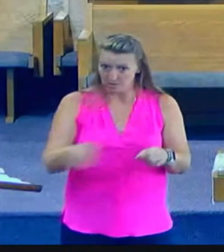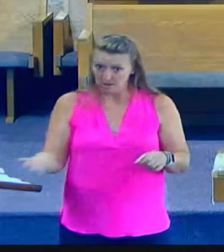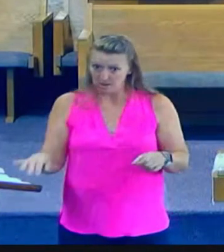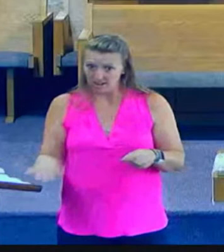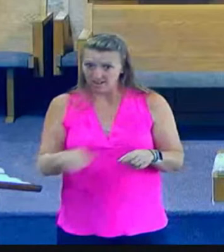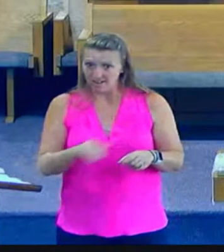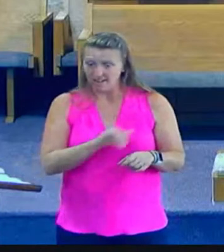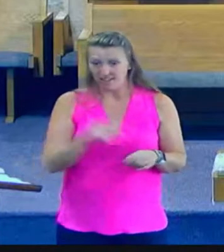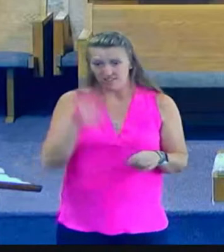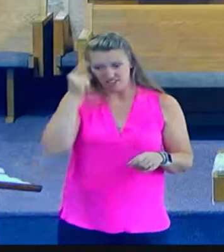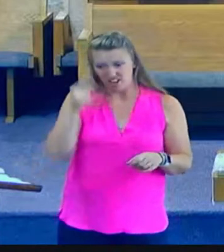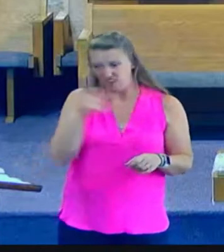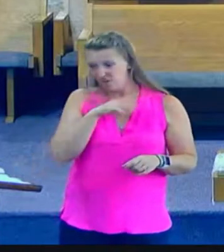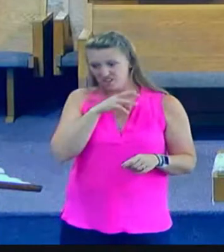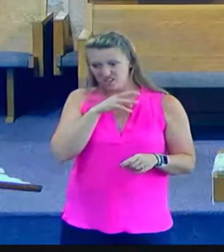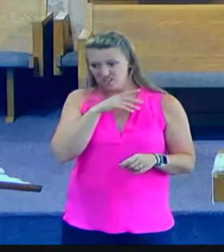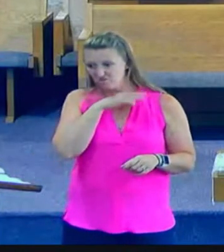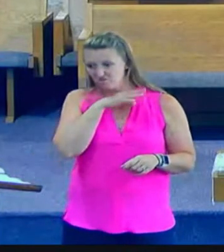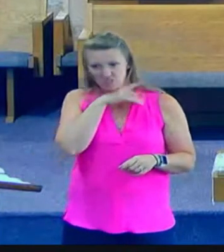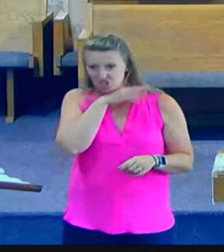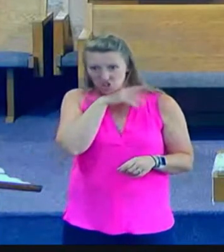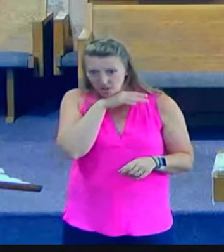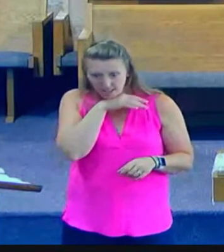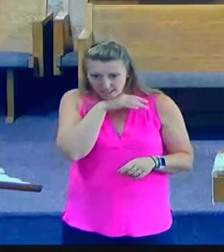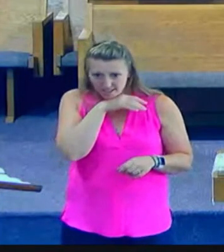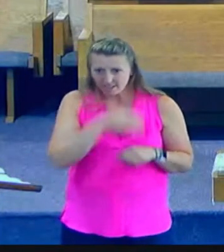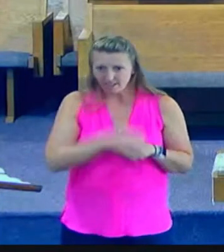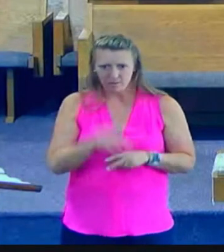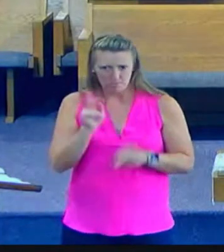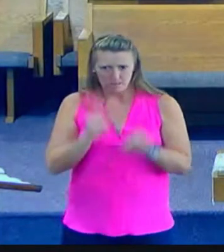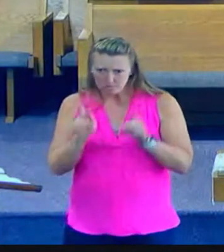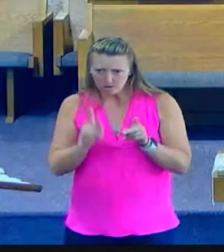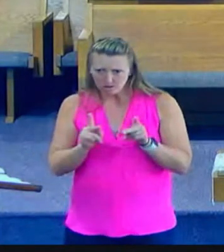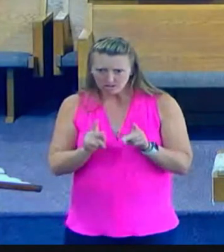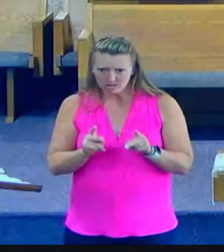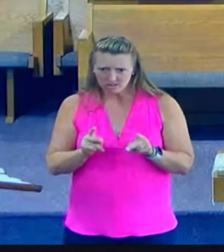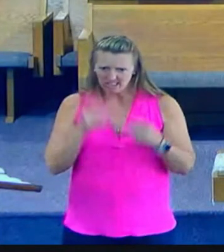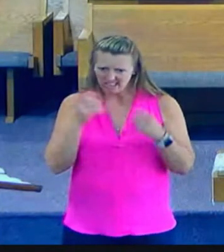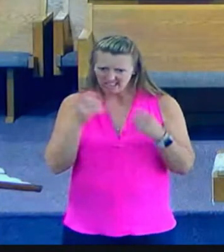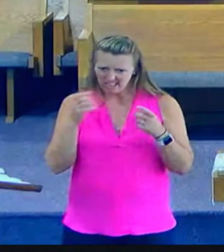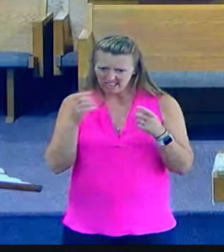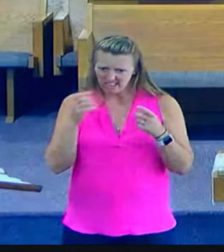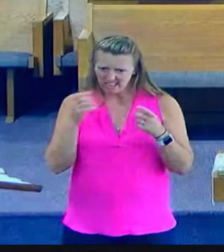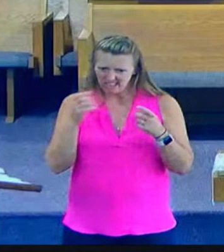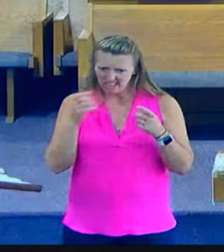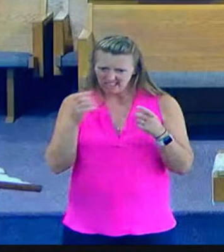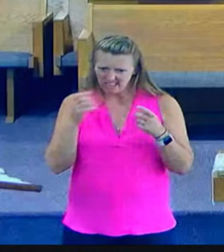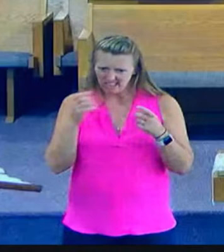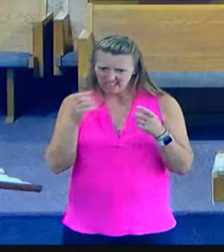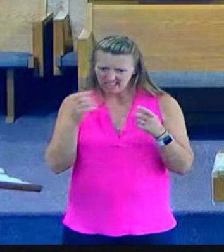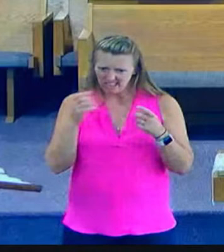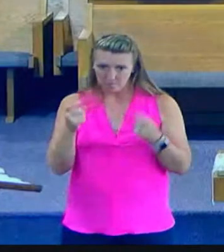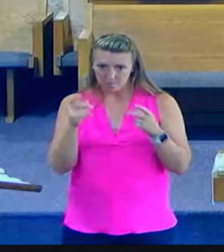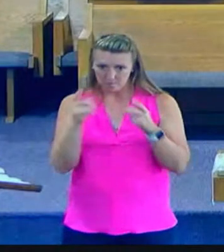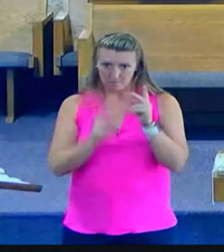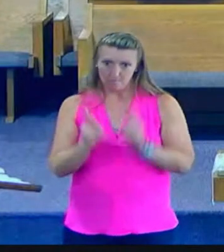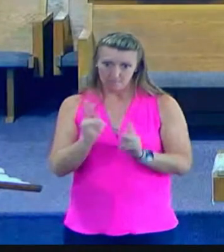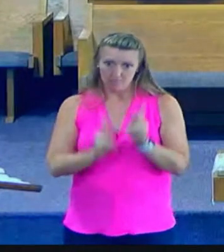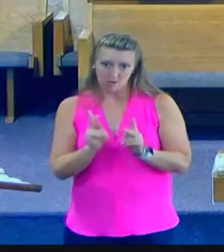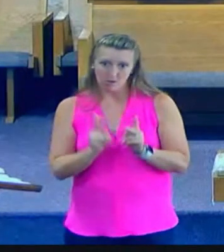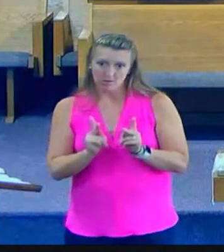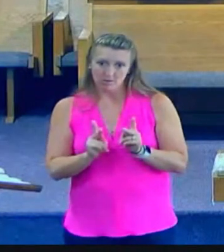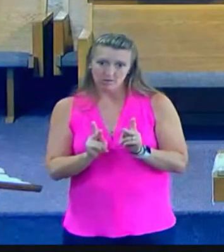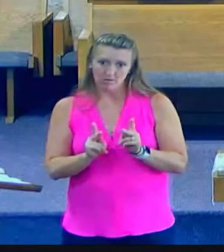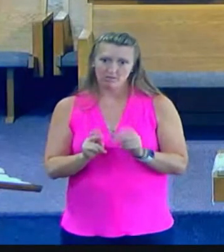and he was beginning to show that. So what was happening in Samaria needed to happen